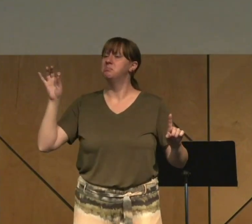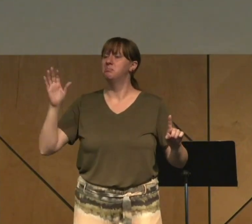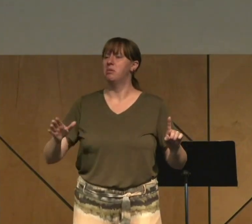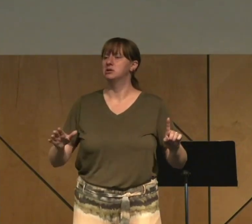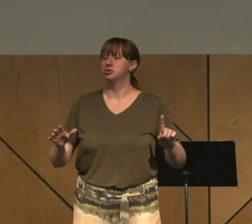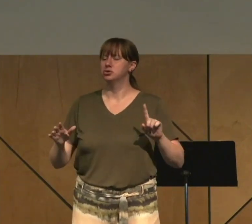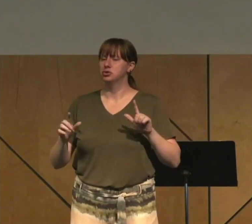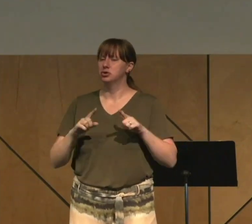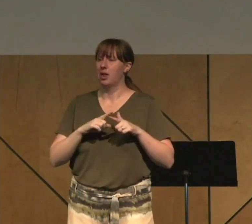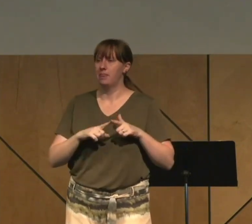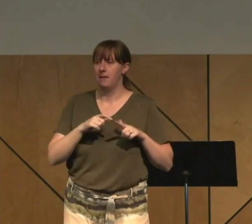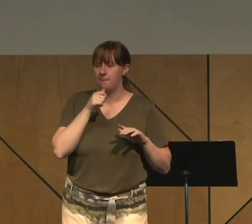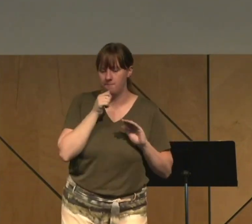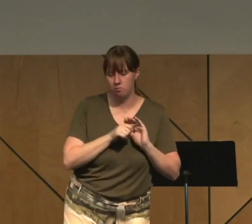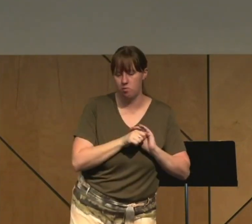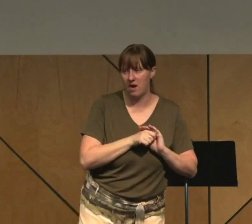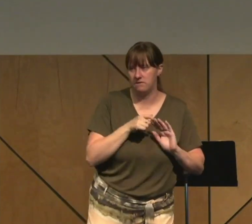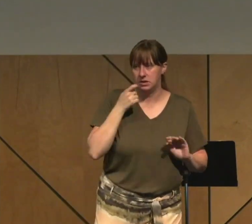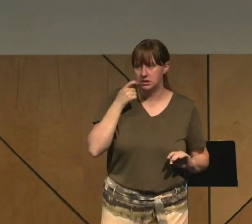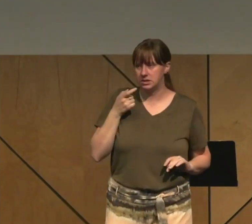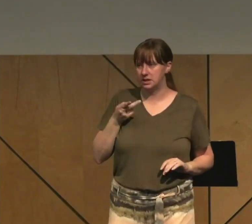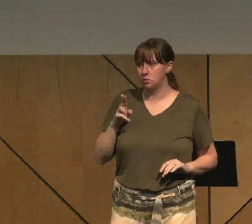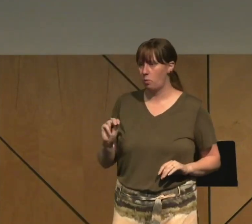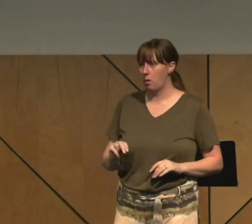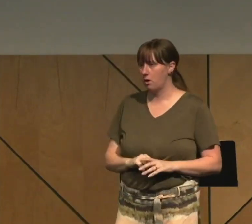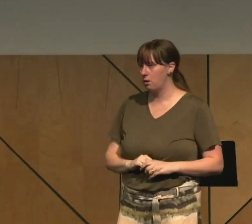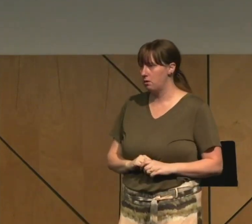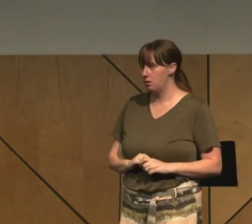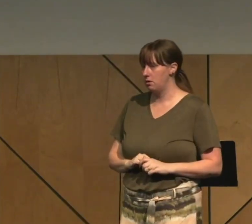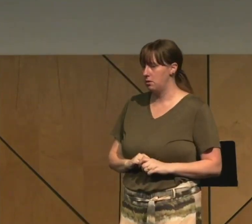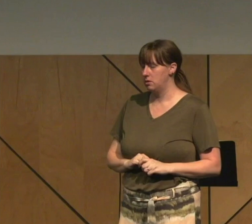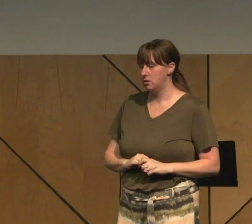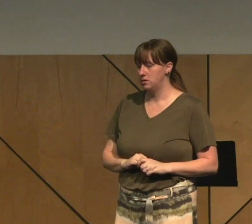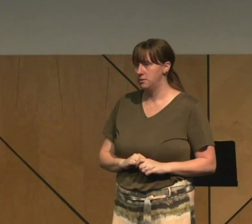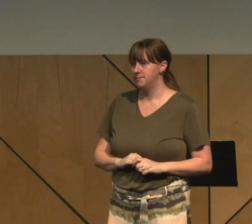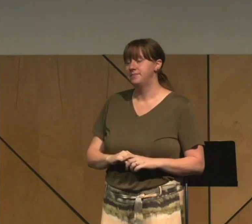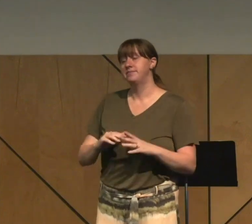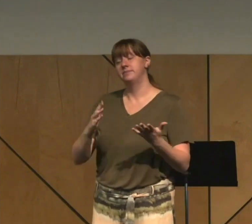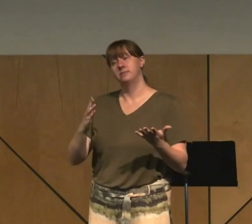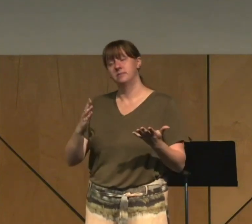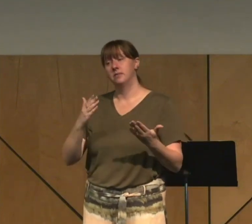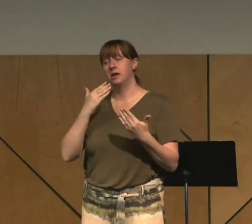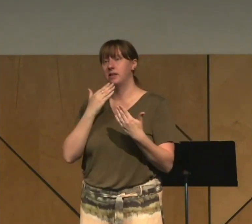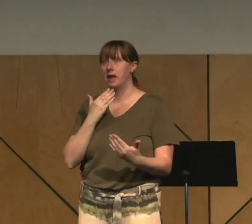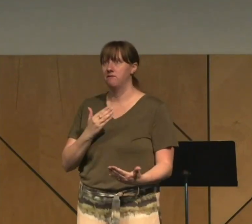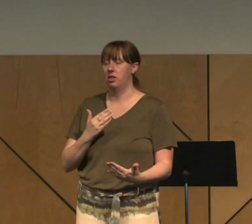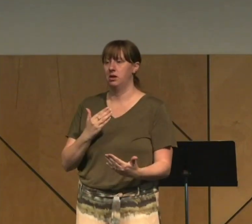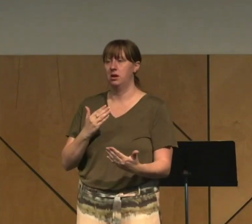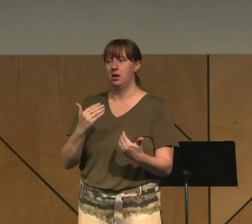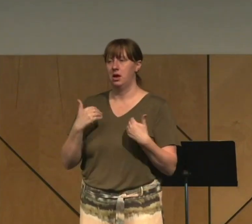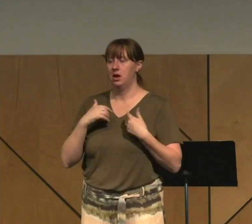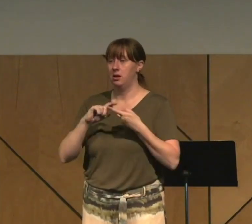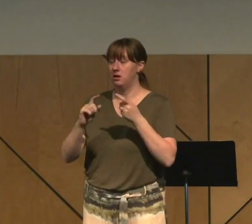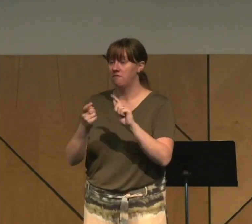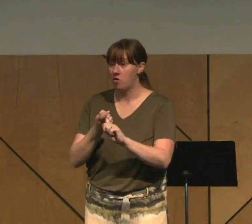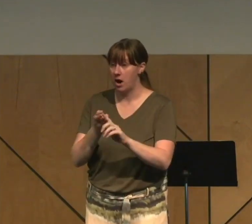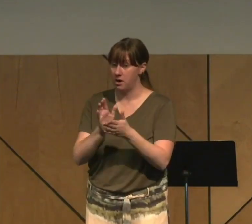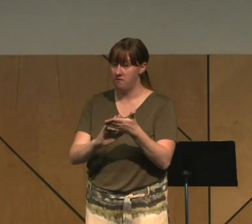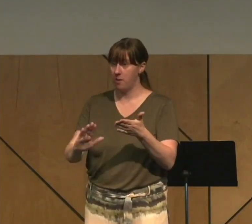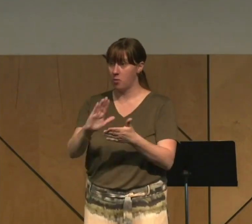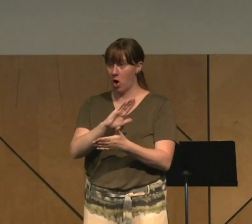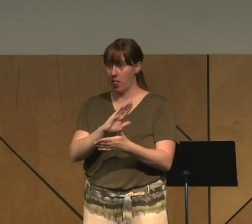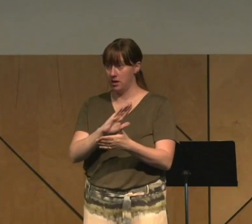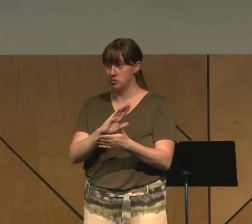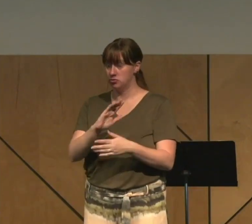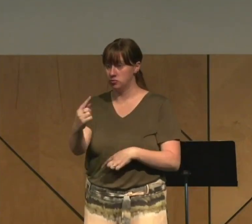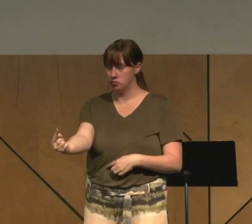Then in my sophomore year of college, a friend of mine, a brother in Christ, approached me, and he said, Doug, listen, I've